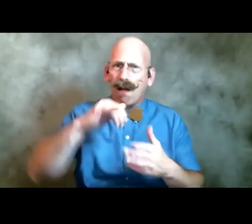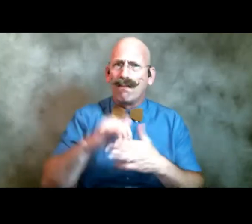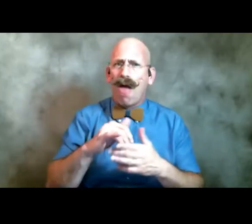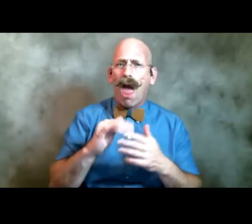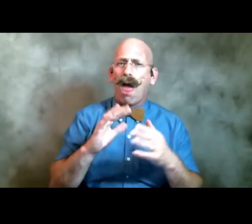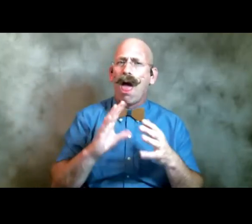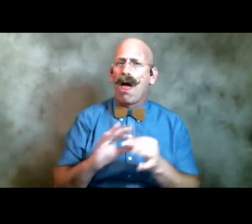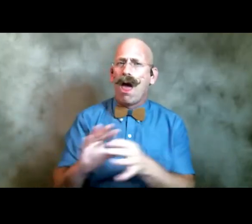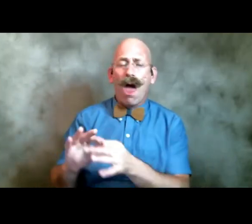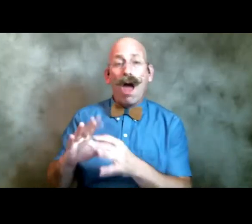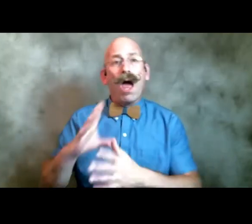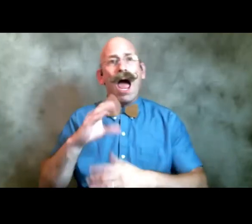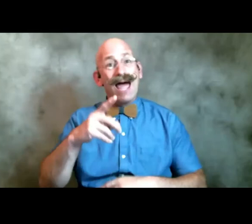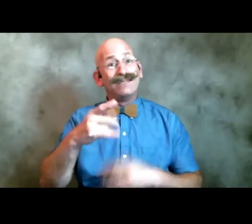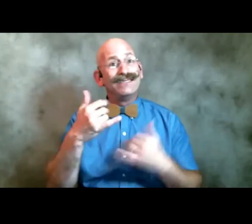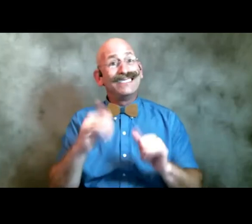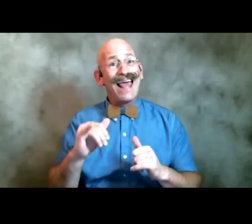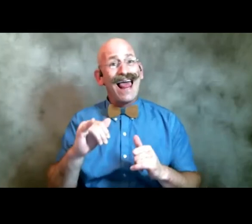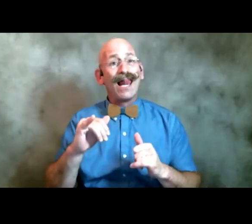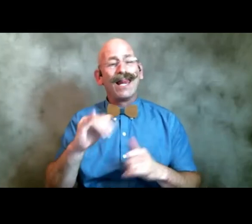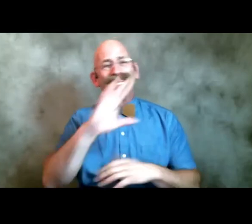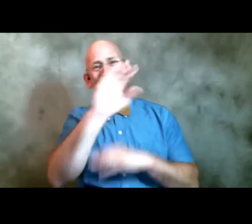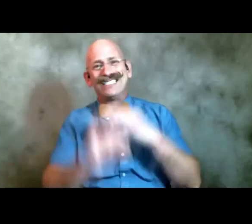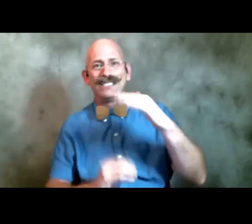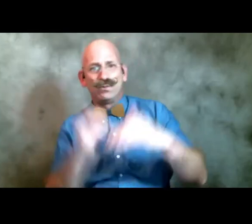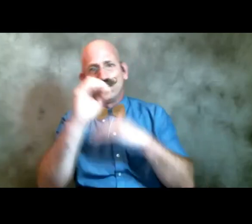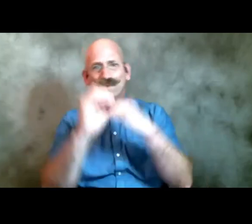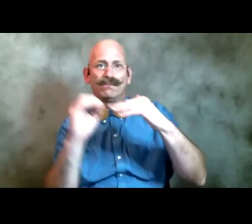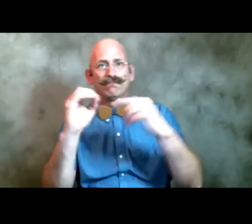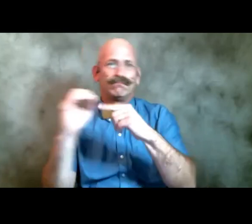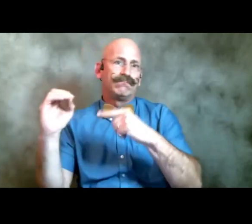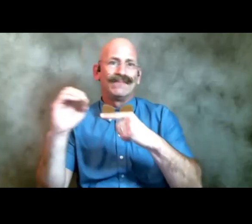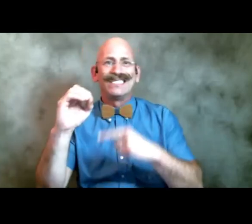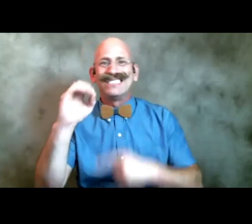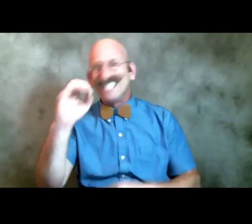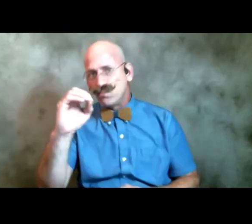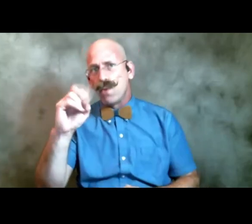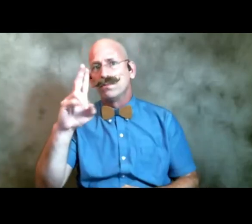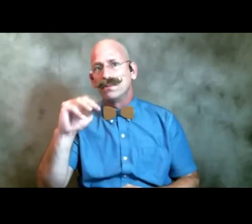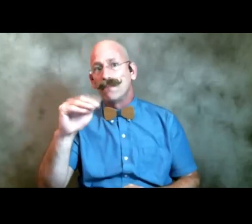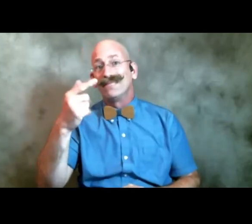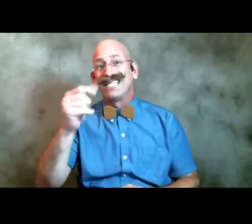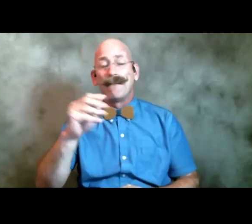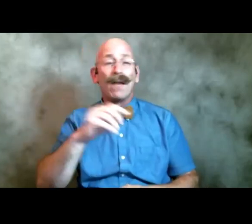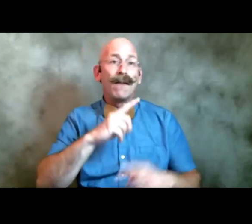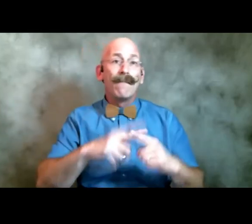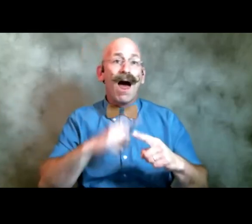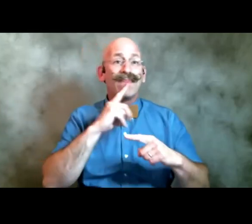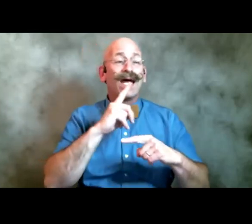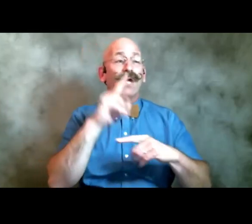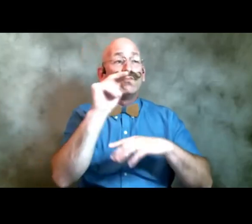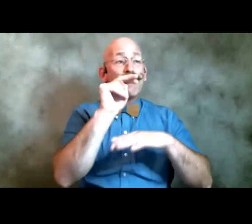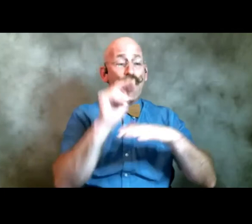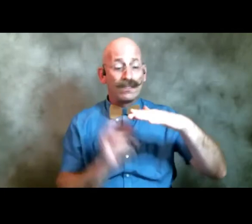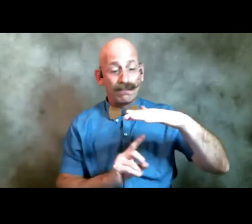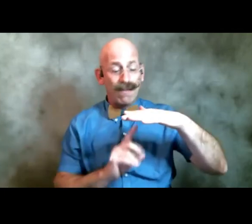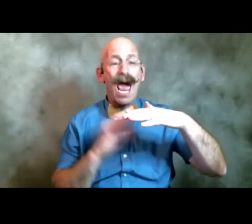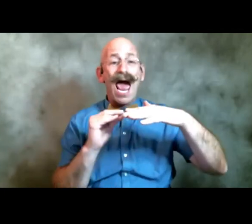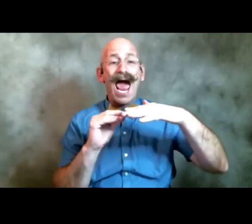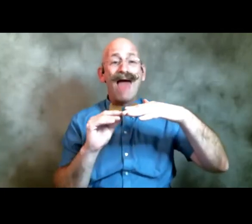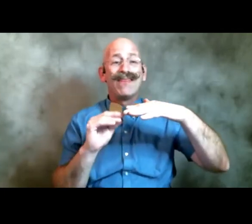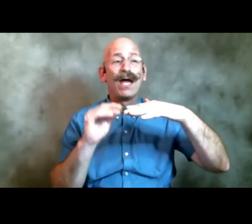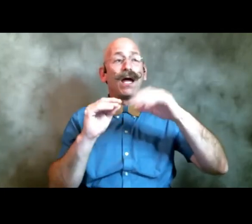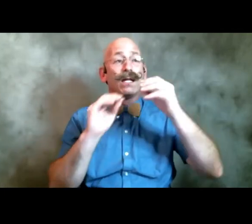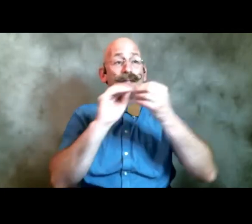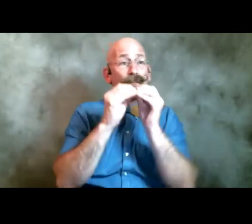you you still come to a zero-sum game but the denominator and and and the the idea of the uh superscript uh